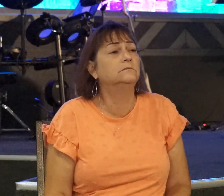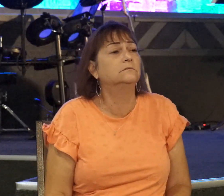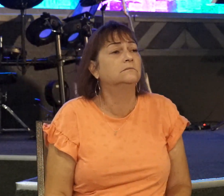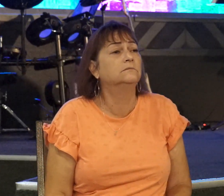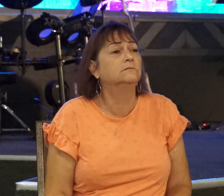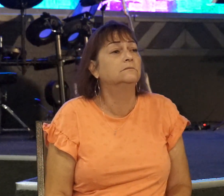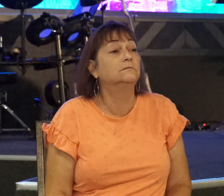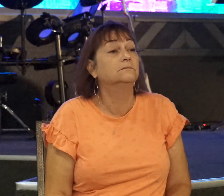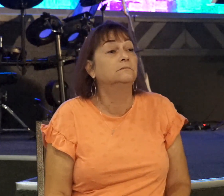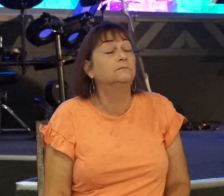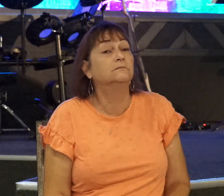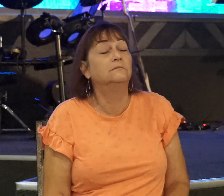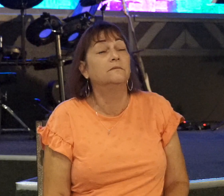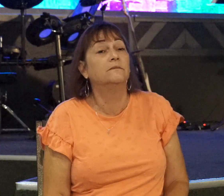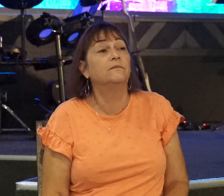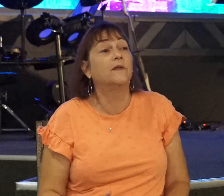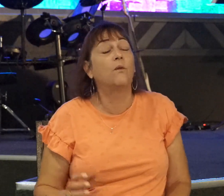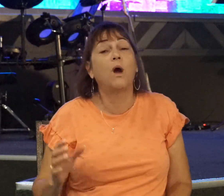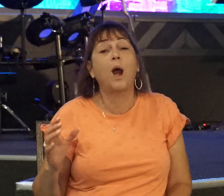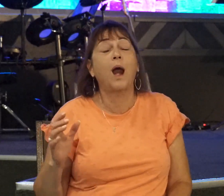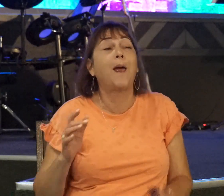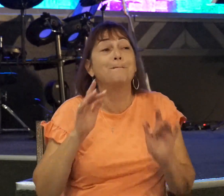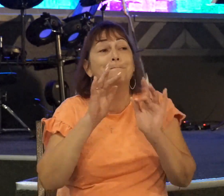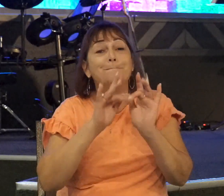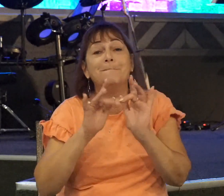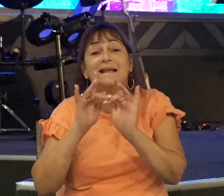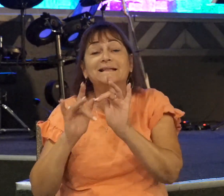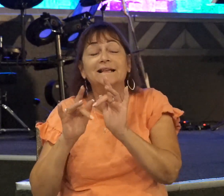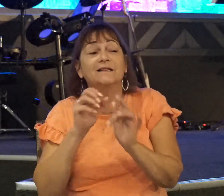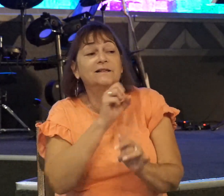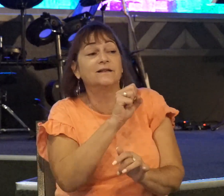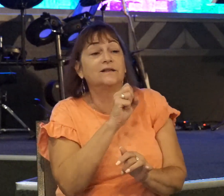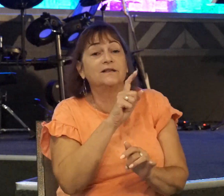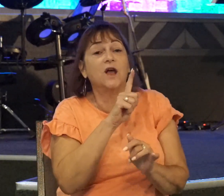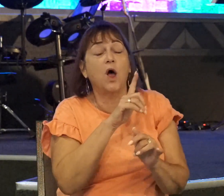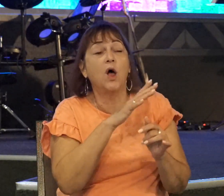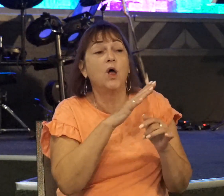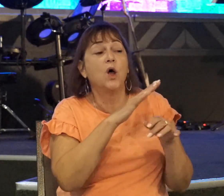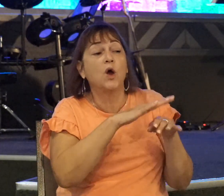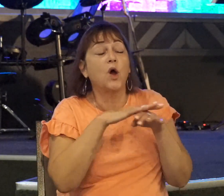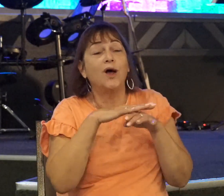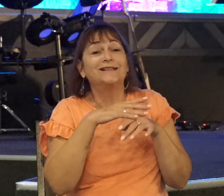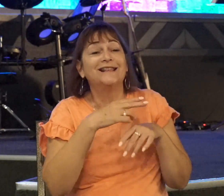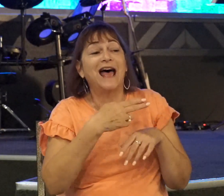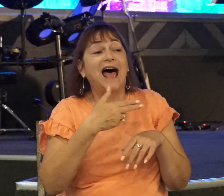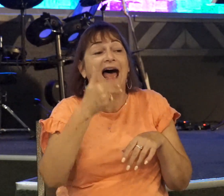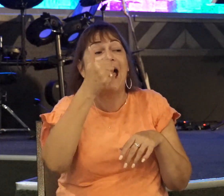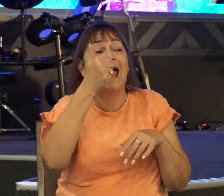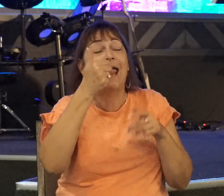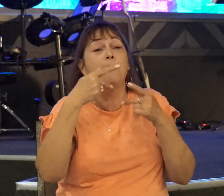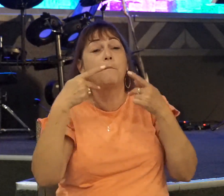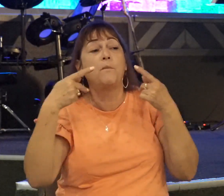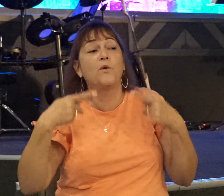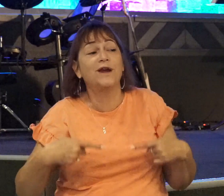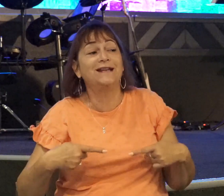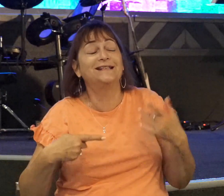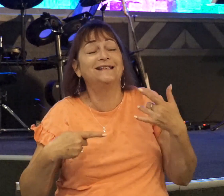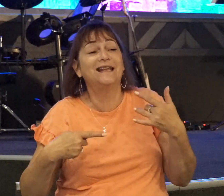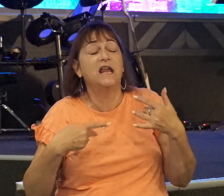They were missing. And so, Saul calls the high priest. And the text says he called for the ark, but